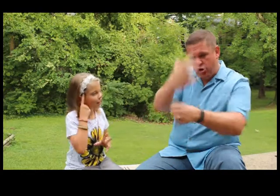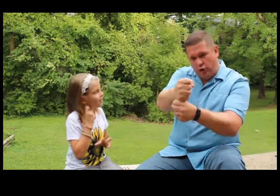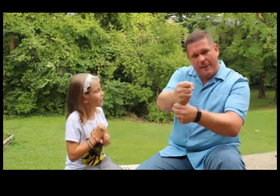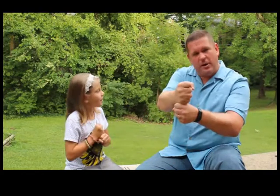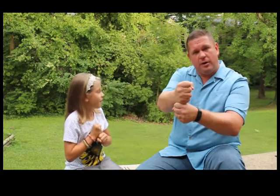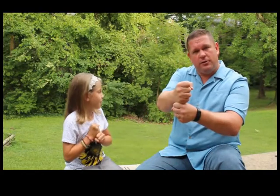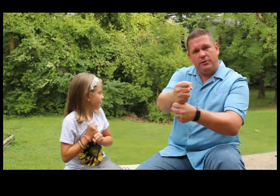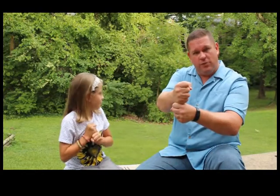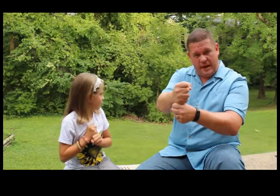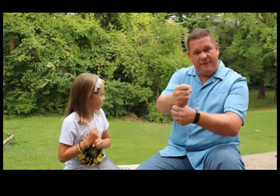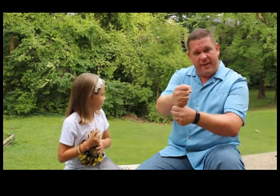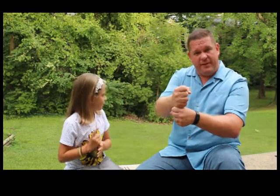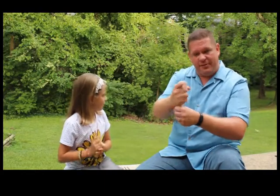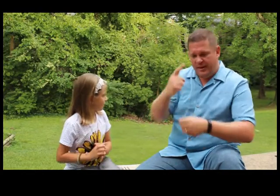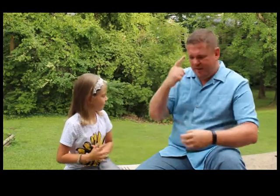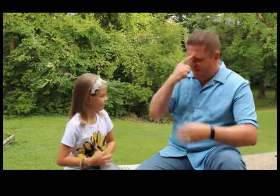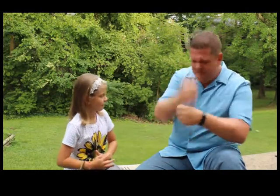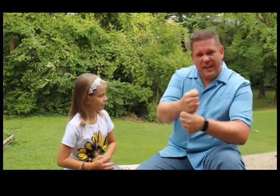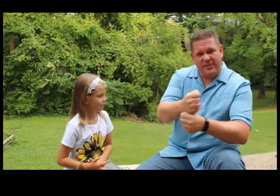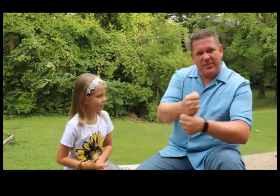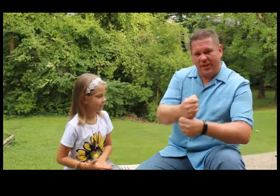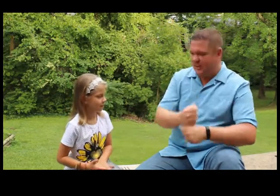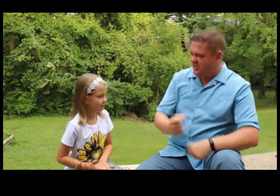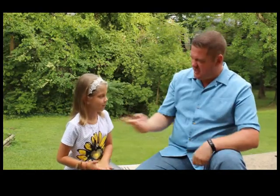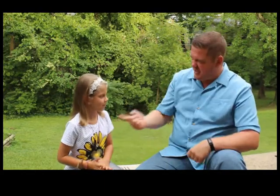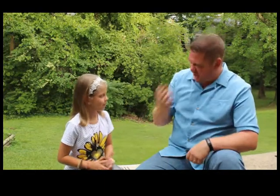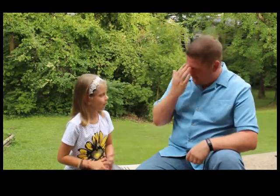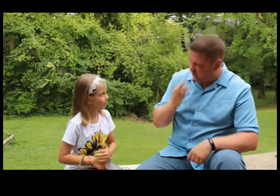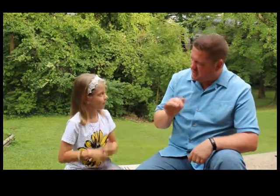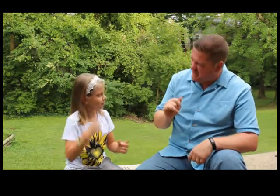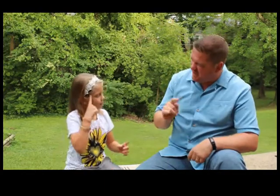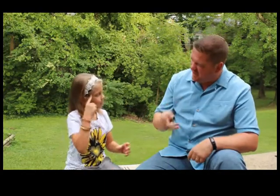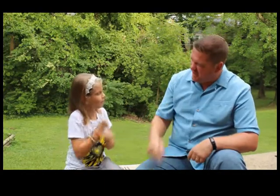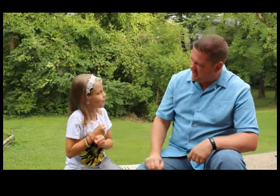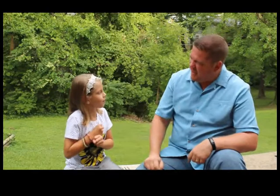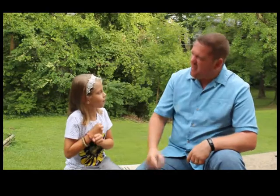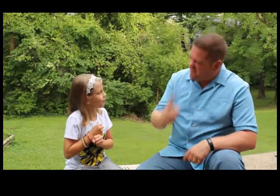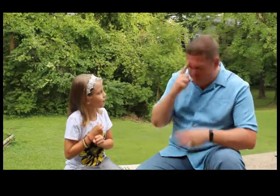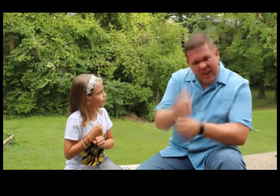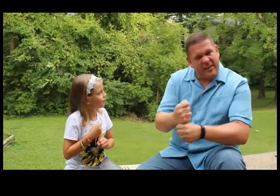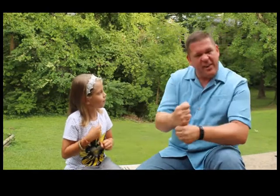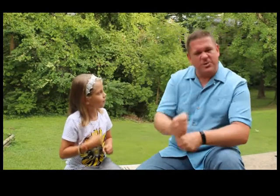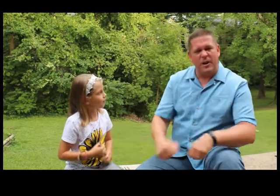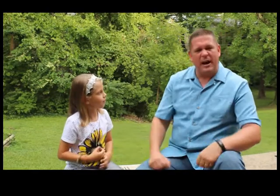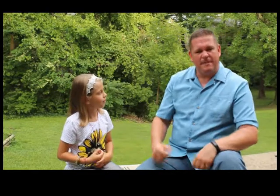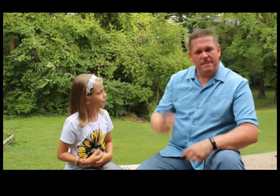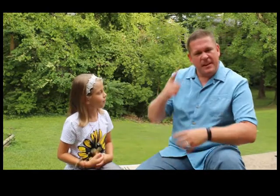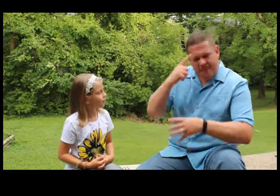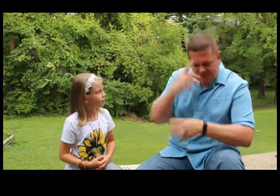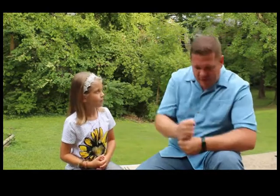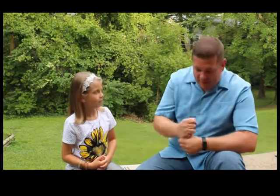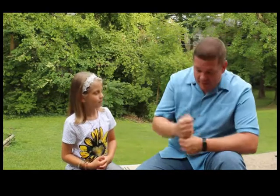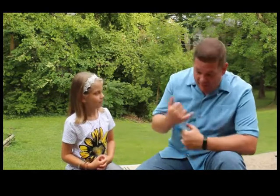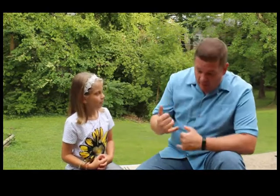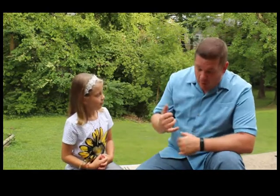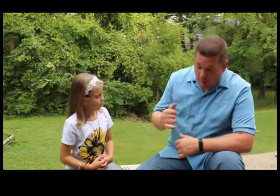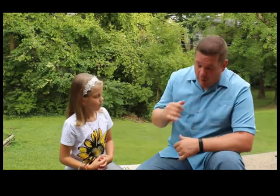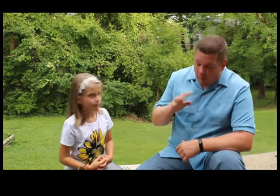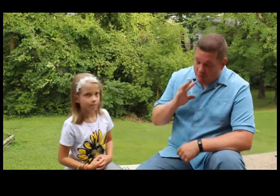you're grabbing on to that faith. Faith. All right? So let's see. Now you know. What's the sign for faith? Faith. That's right. Faith. Now, we also